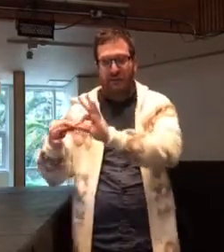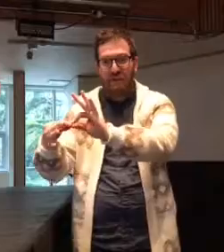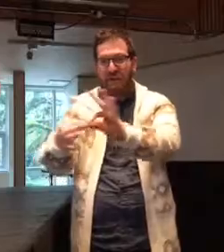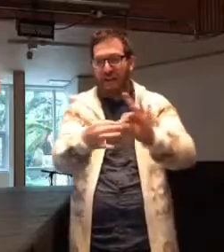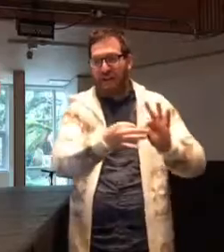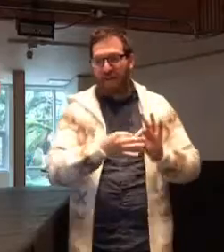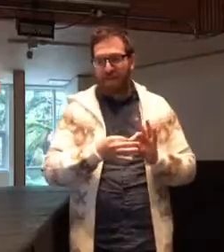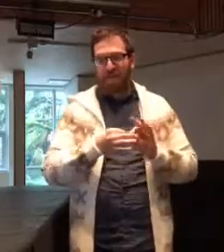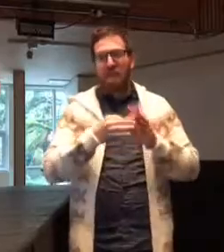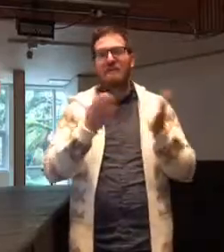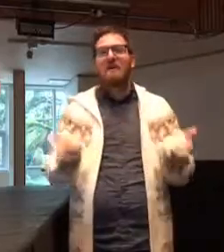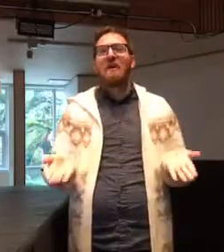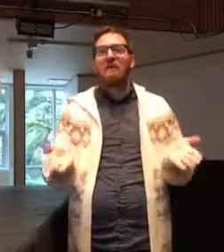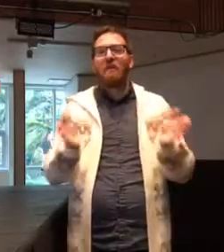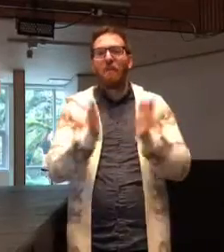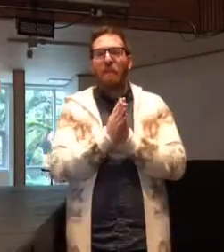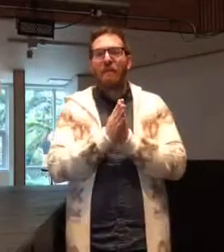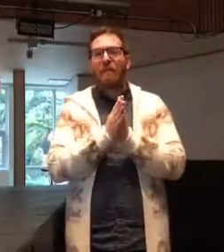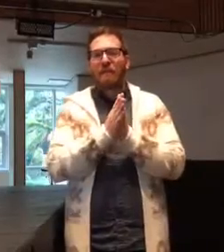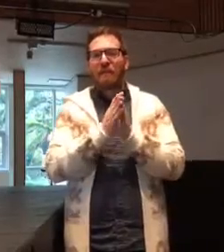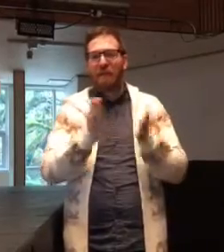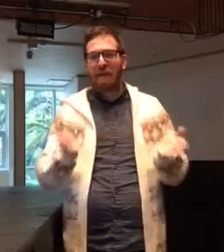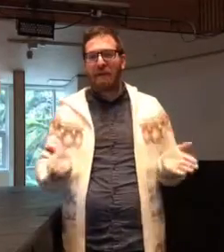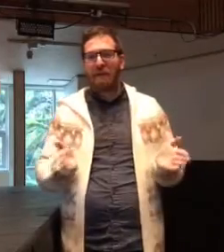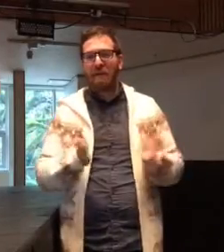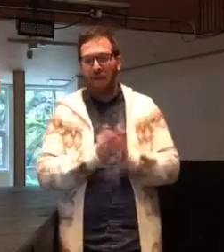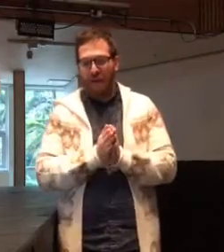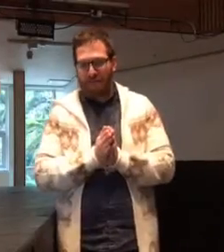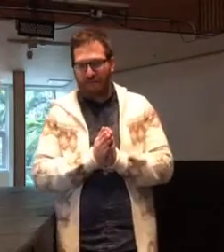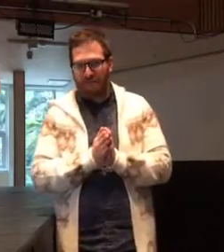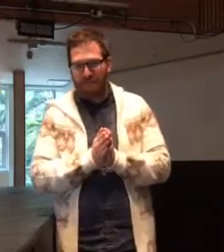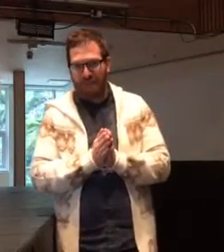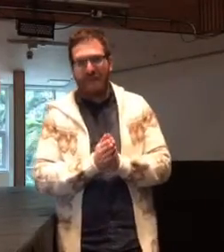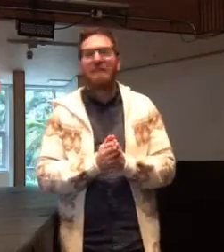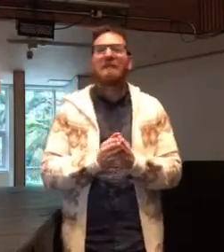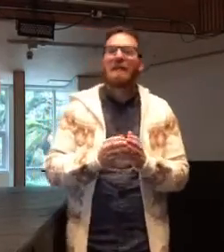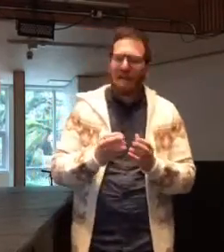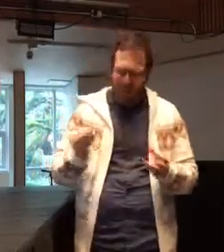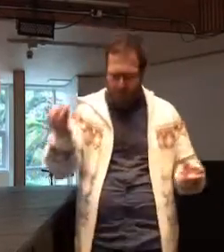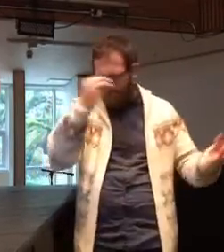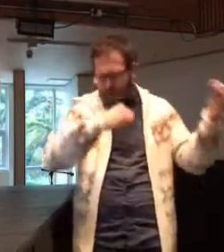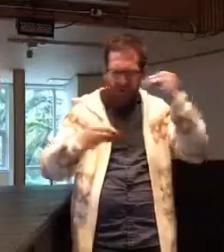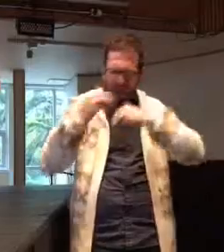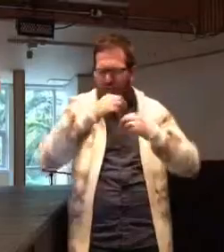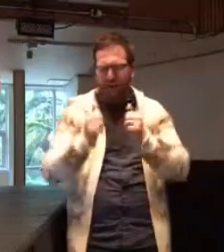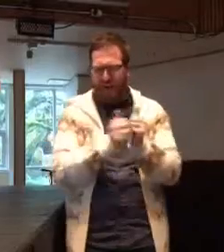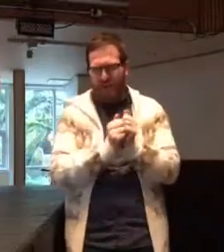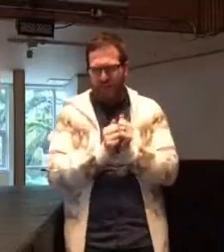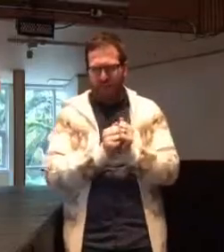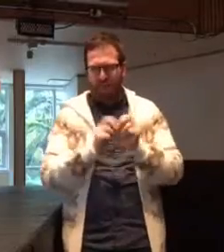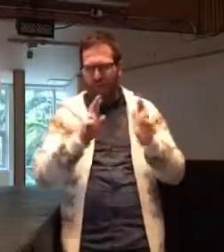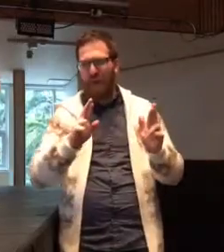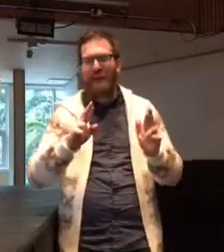unity. Psalm 133. Okay, now let's try and put it all together. Are you ready?